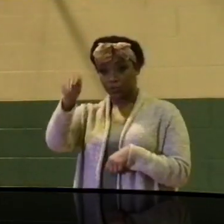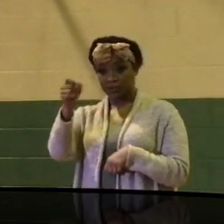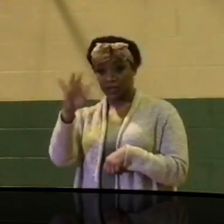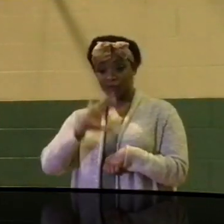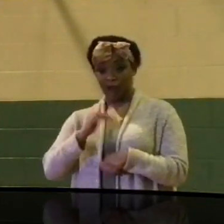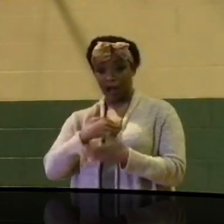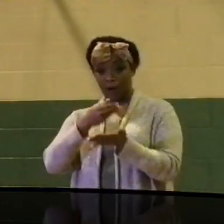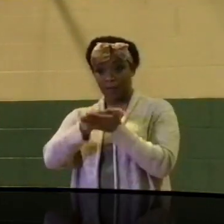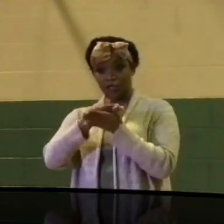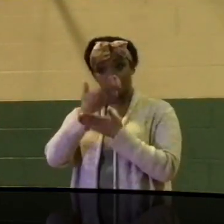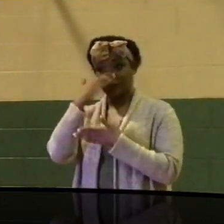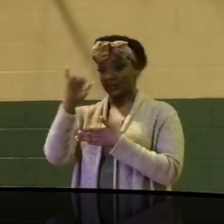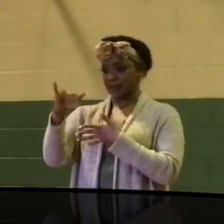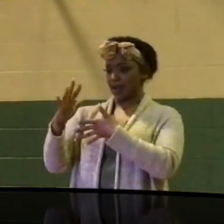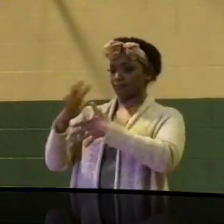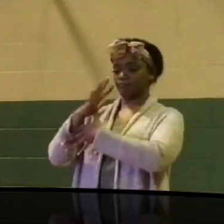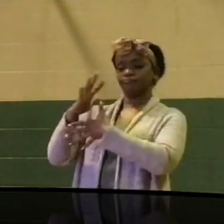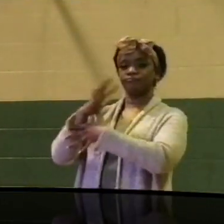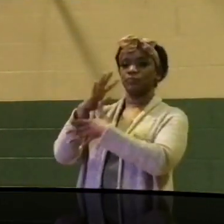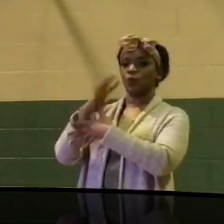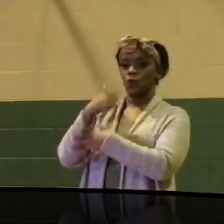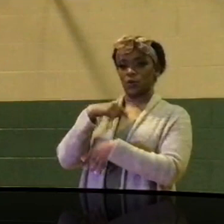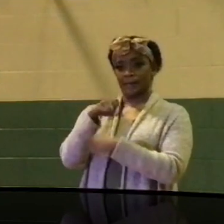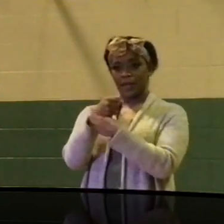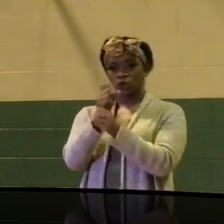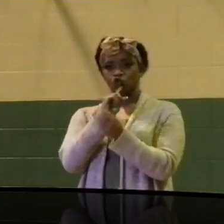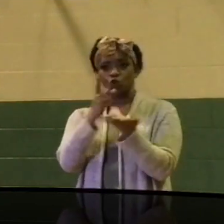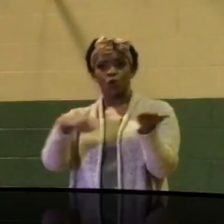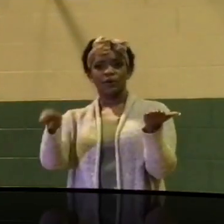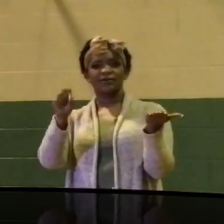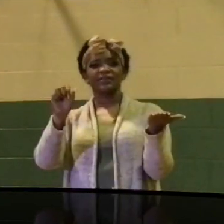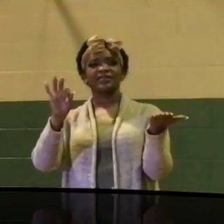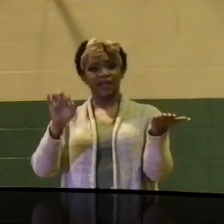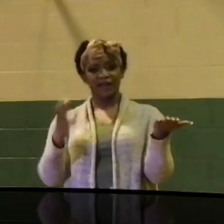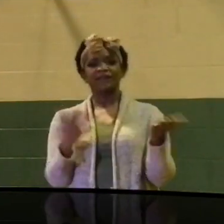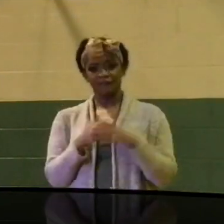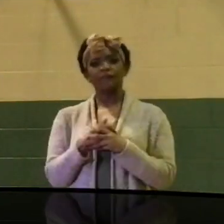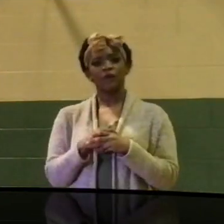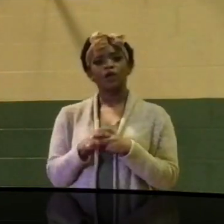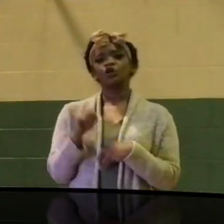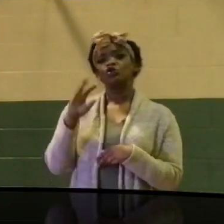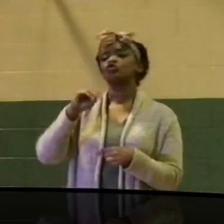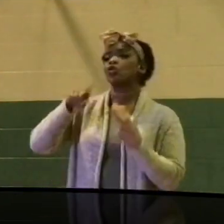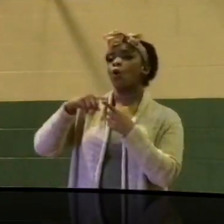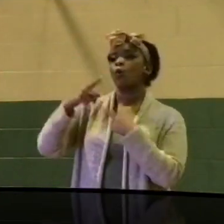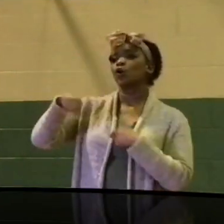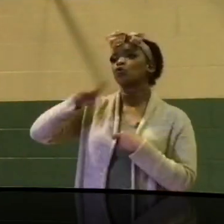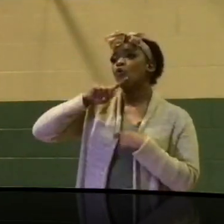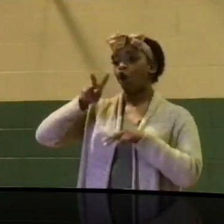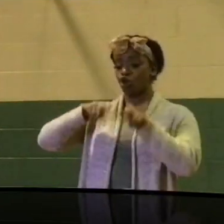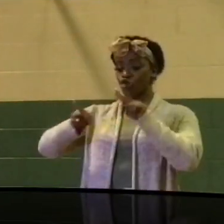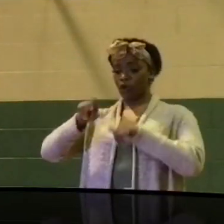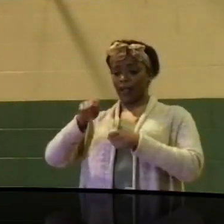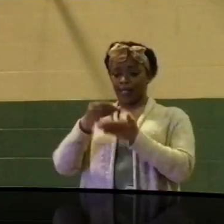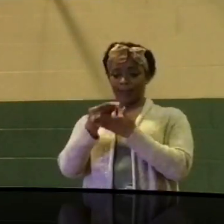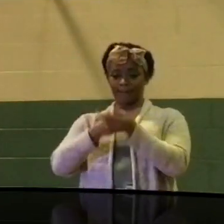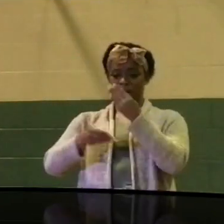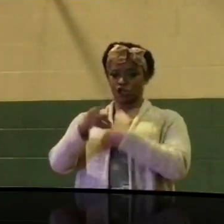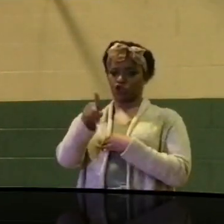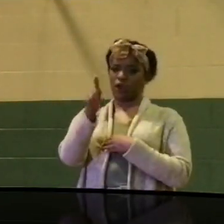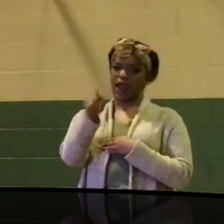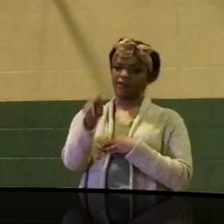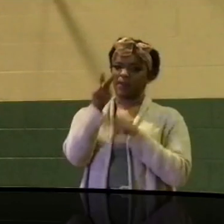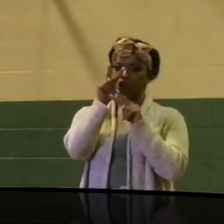that's the number one thing. We need to make sure that people are safe. And so when you are looking at the budget, you have to be looking at